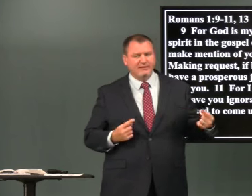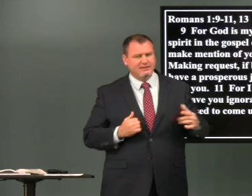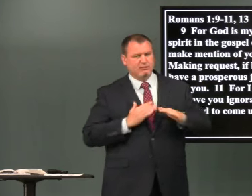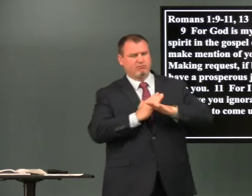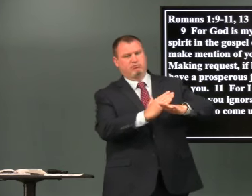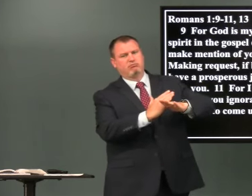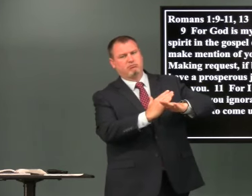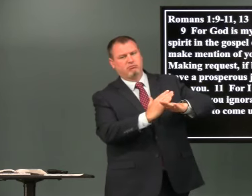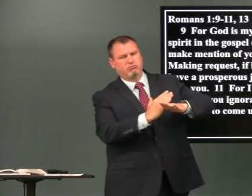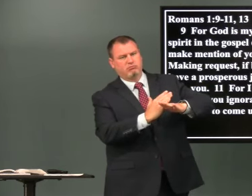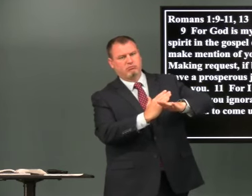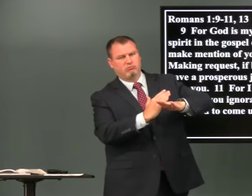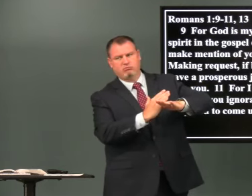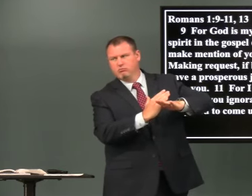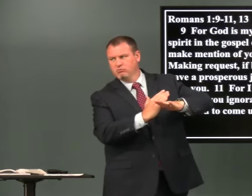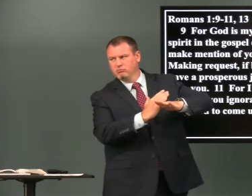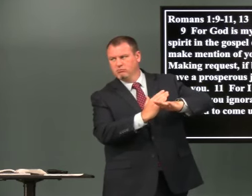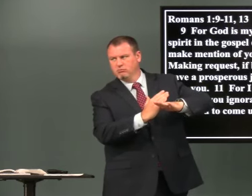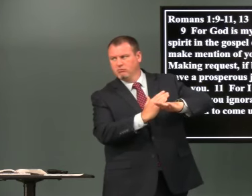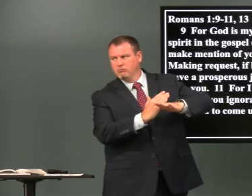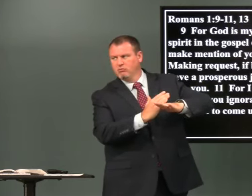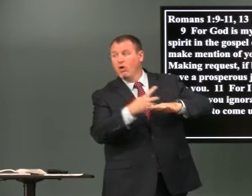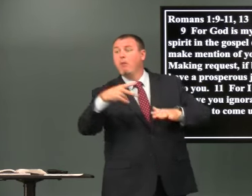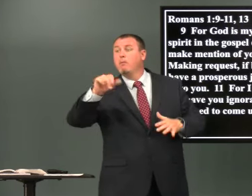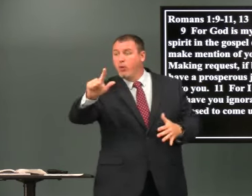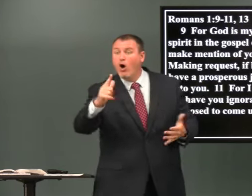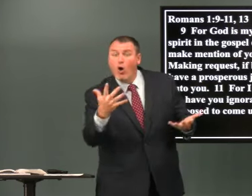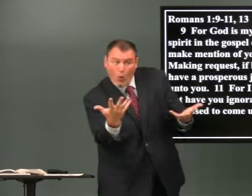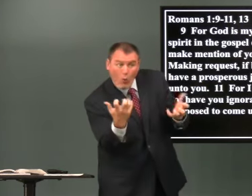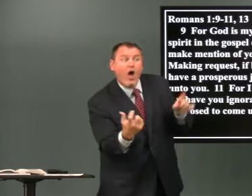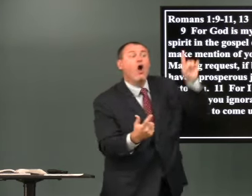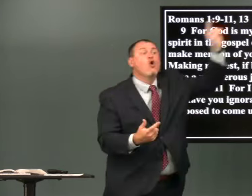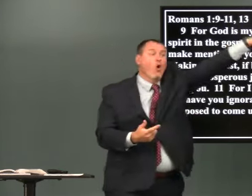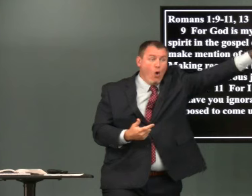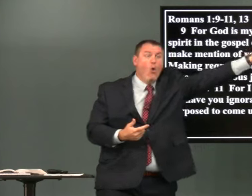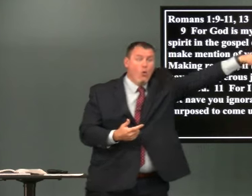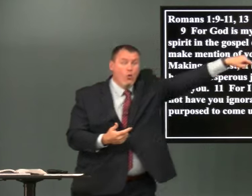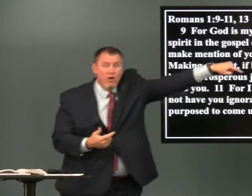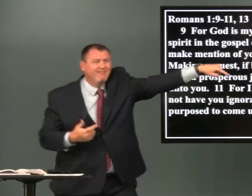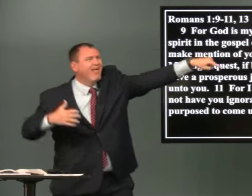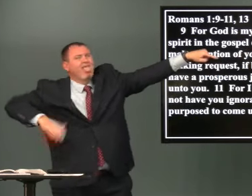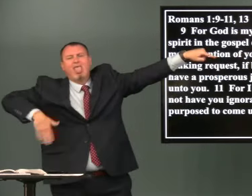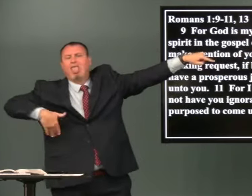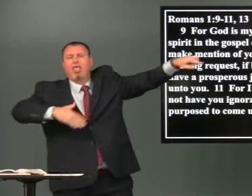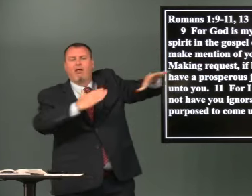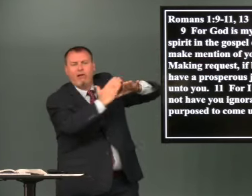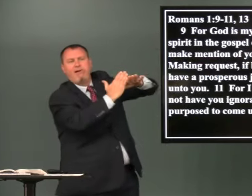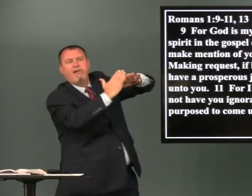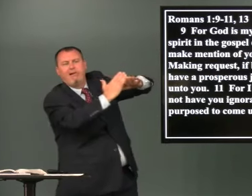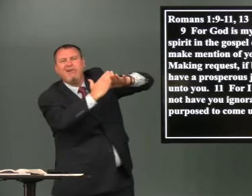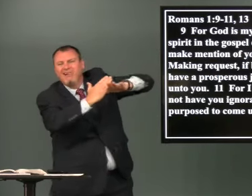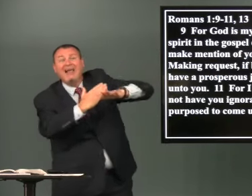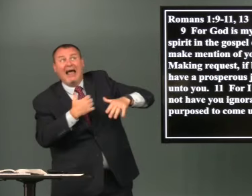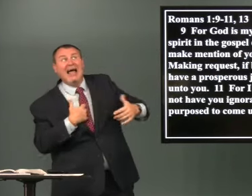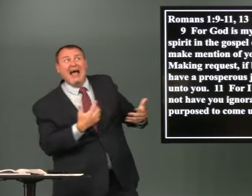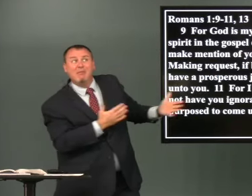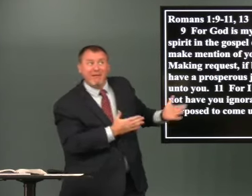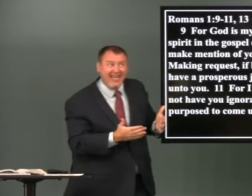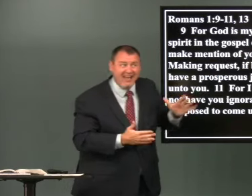it means the opposite of allow it means blocked prevented he wanted to go but there were so